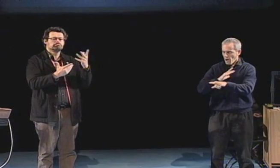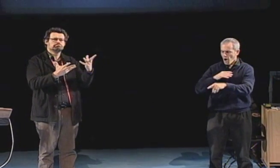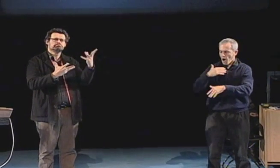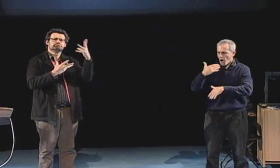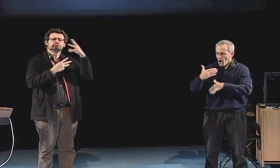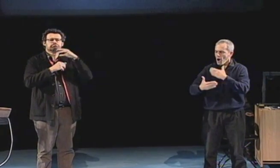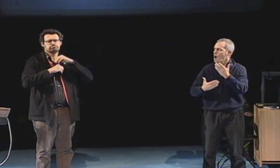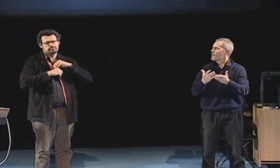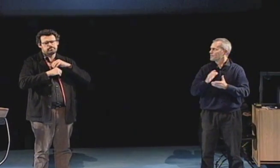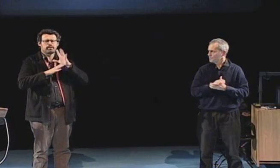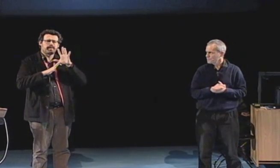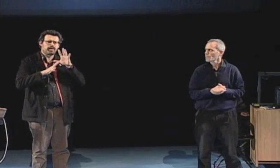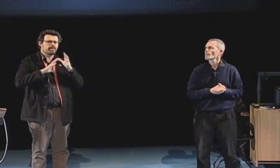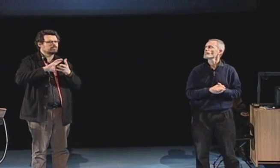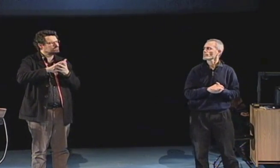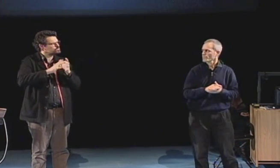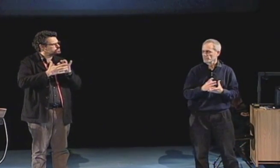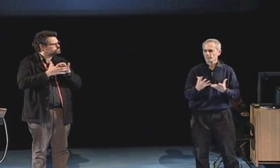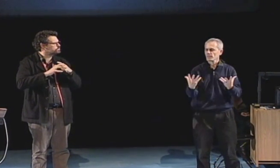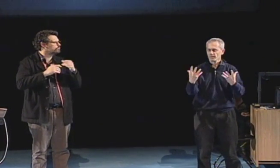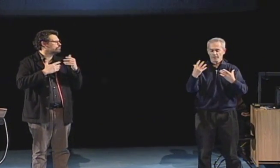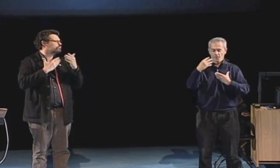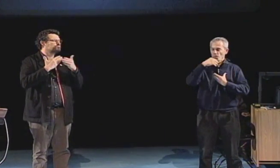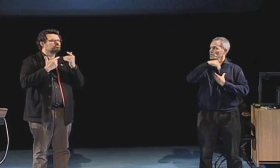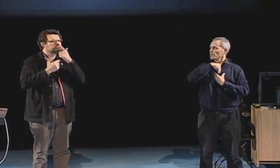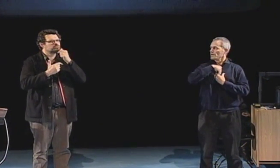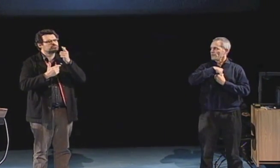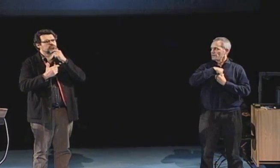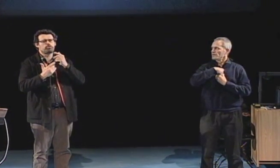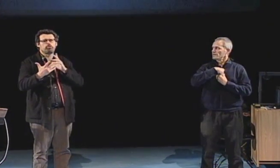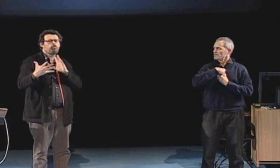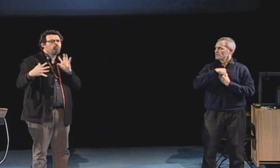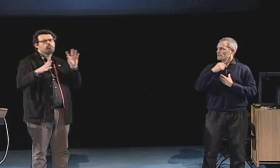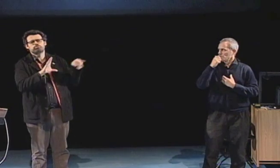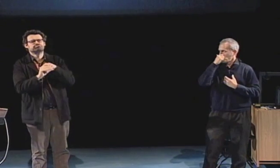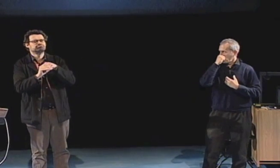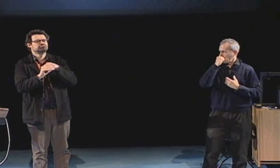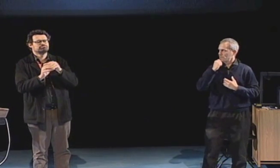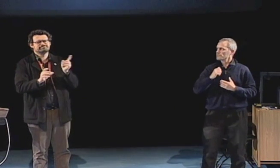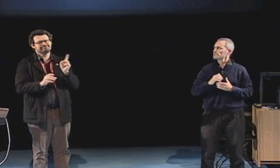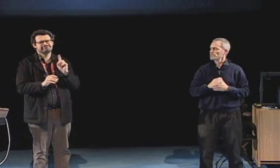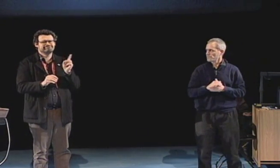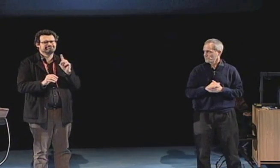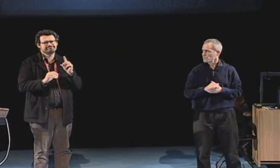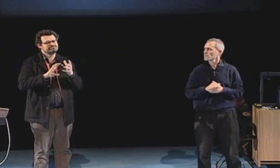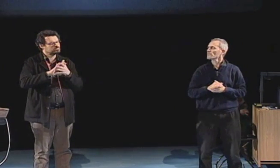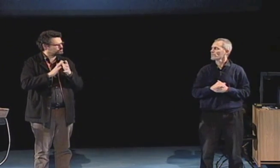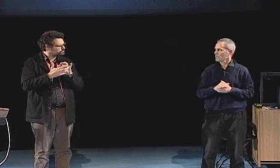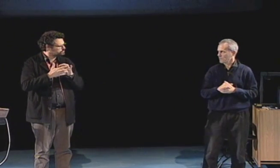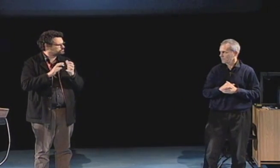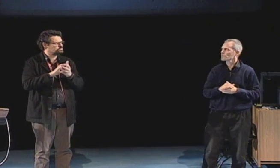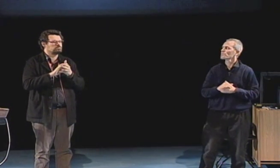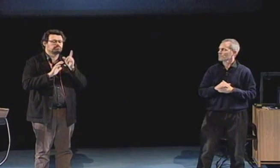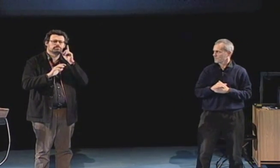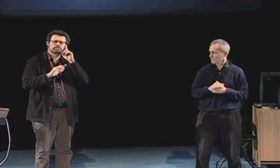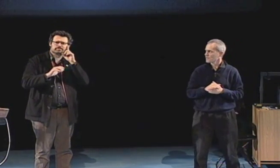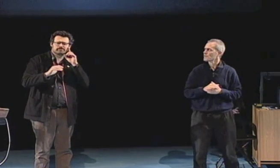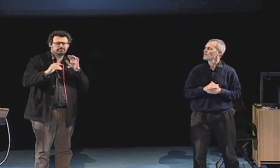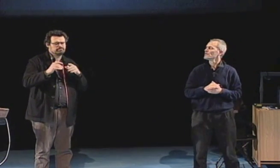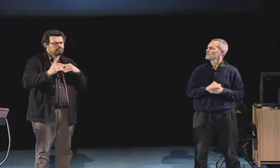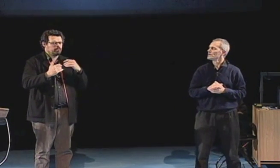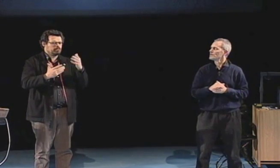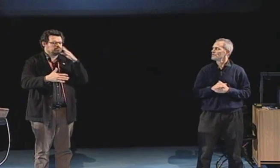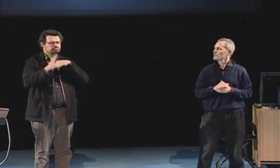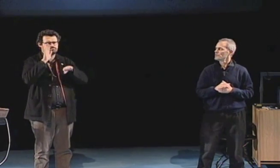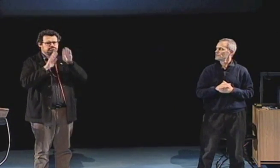tradition in which I was raised was not really who I was but sign language then became a part of my spirit and I became a deaf